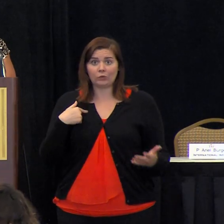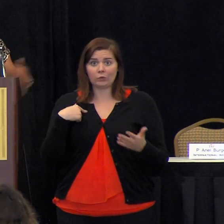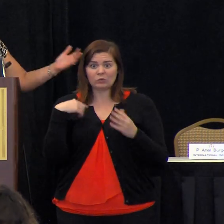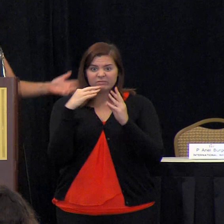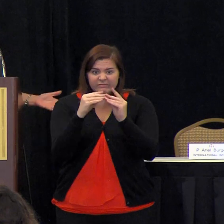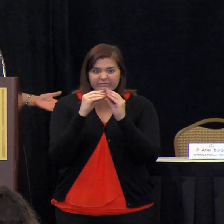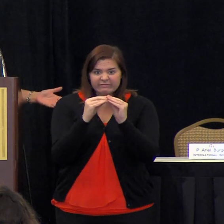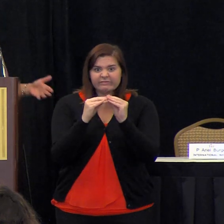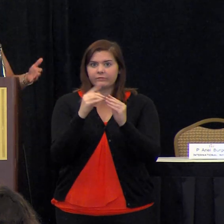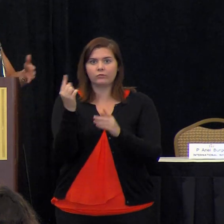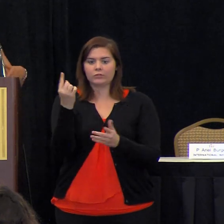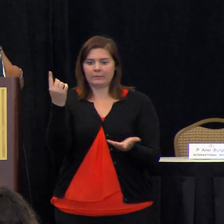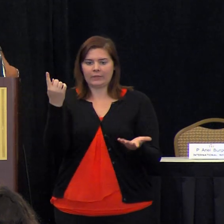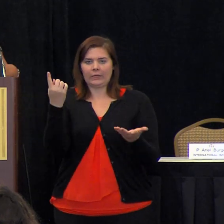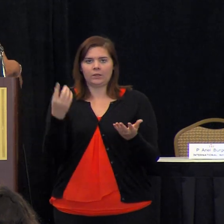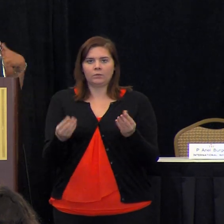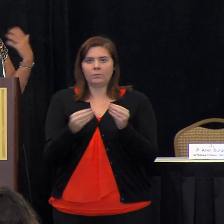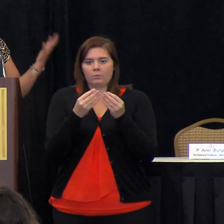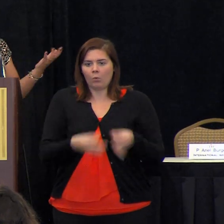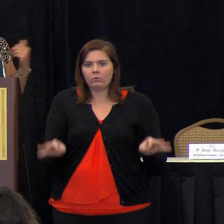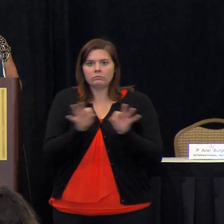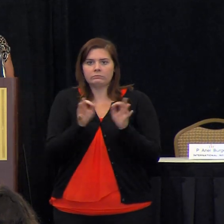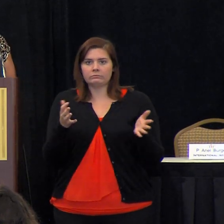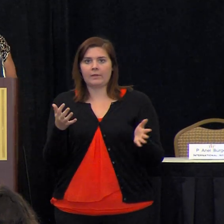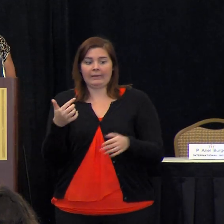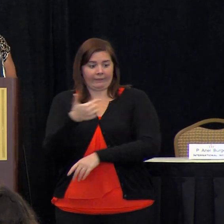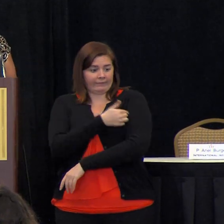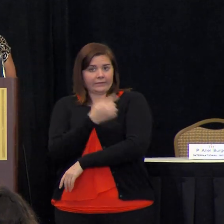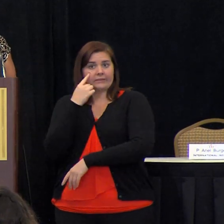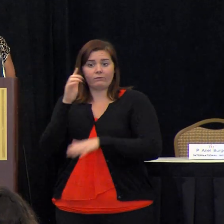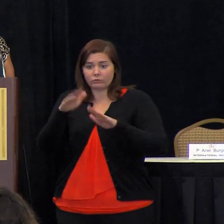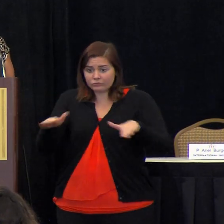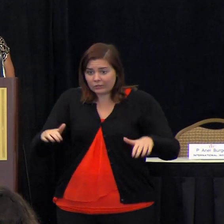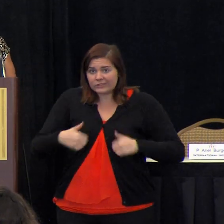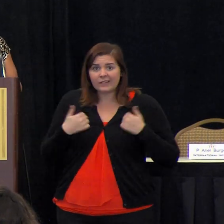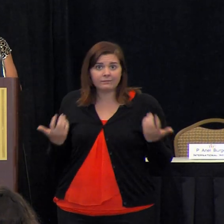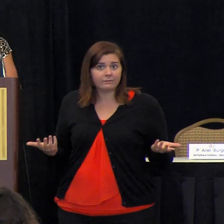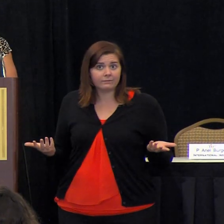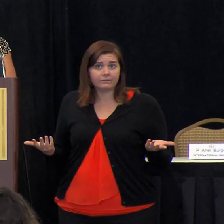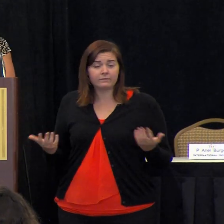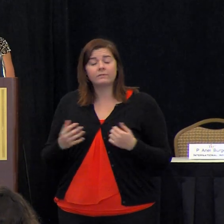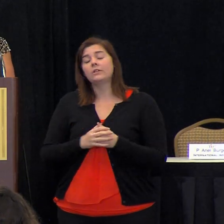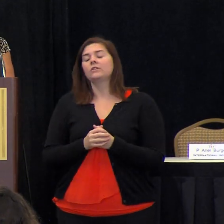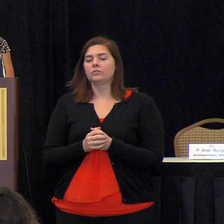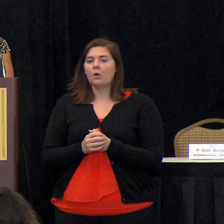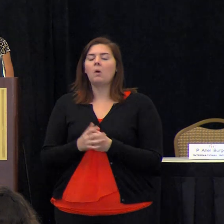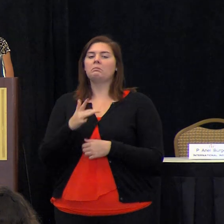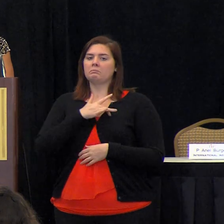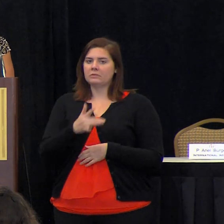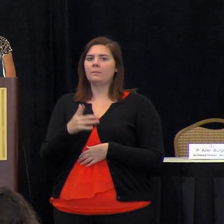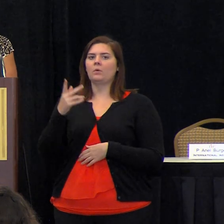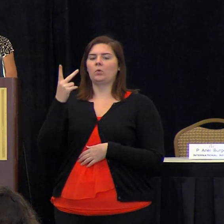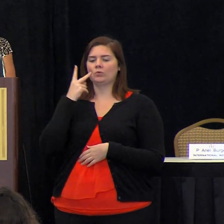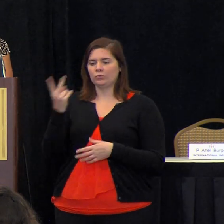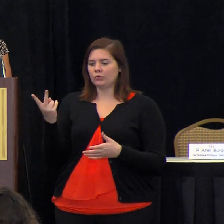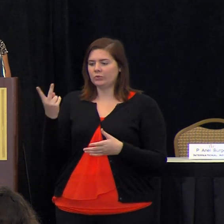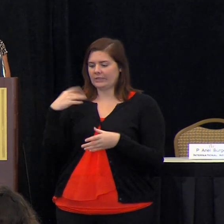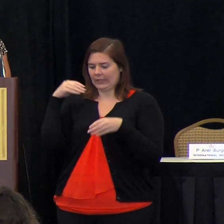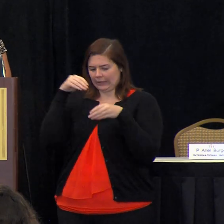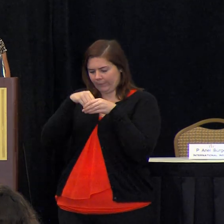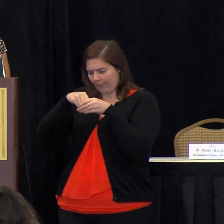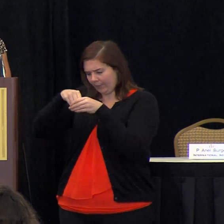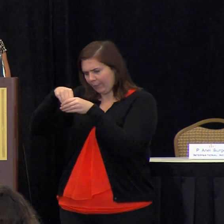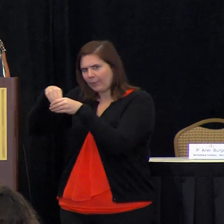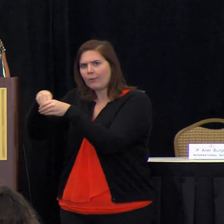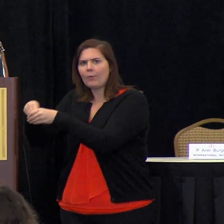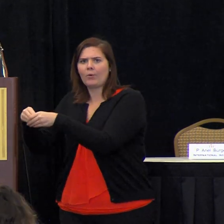barter that for something for for for vaccine for your child's life so it's not uncommon to have this um mentality